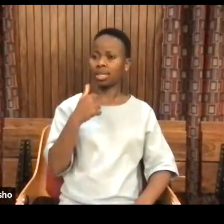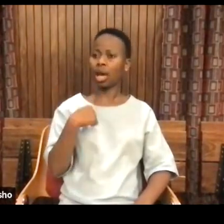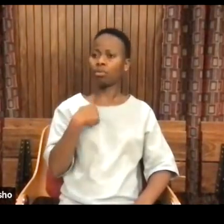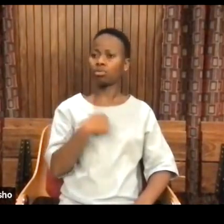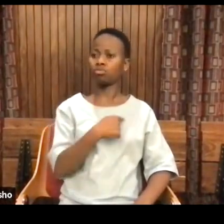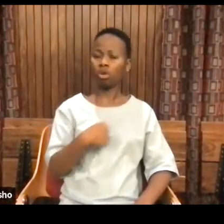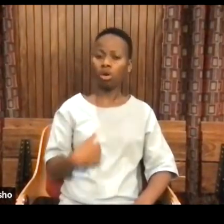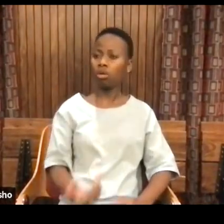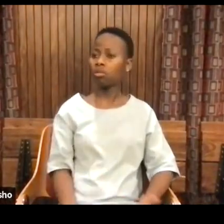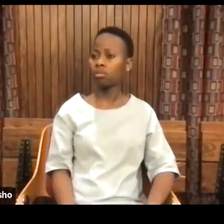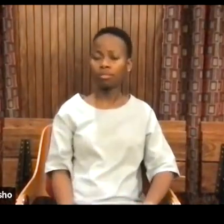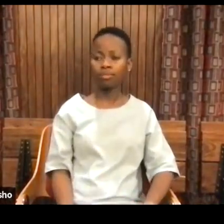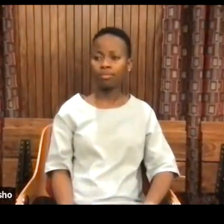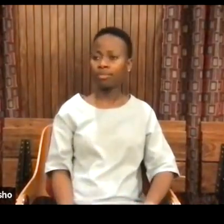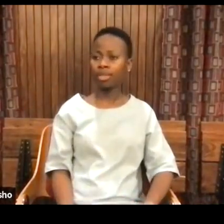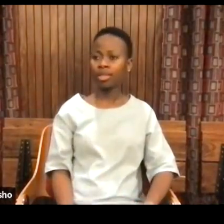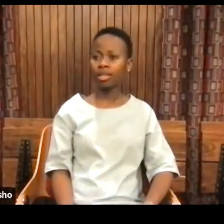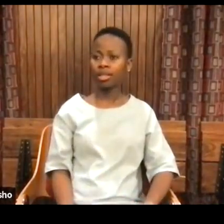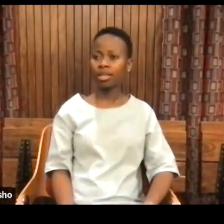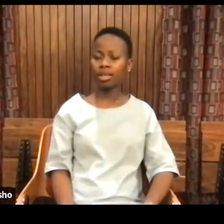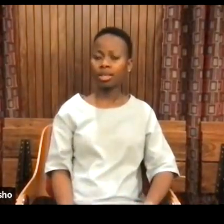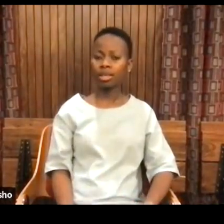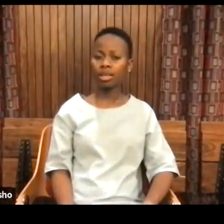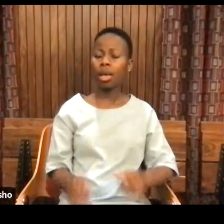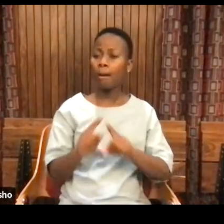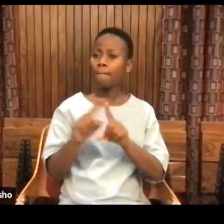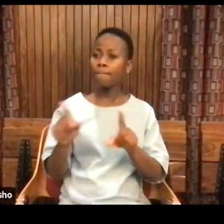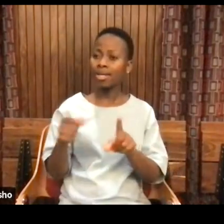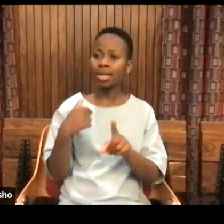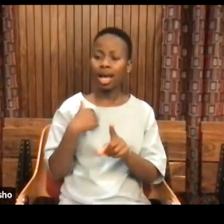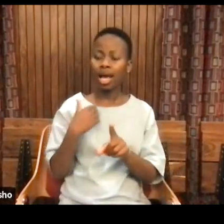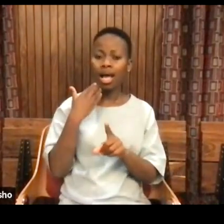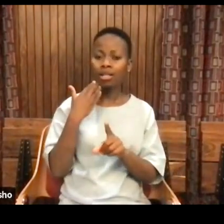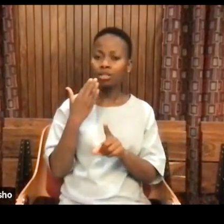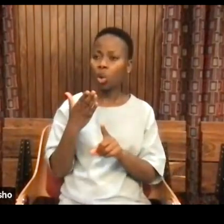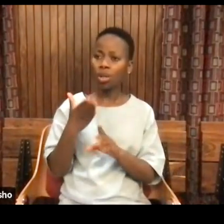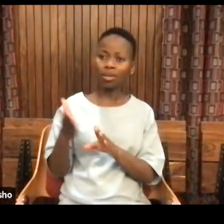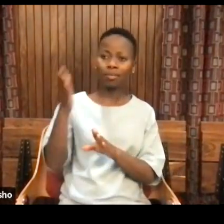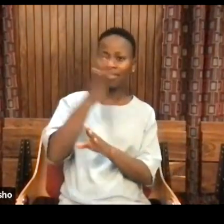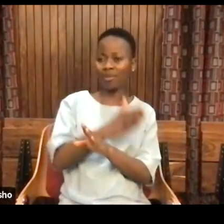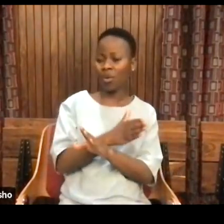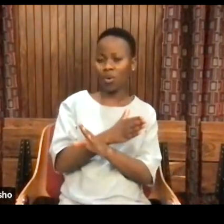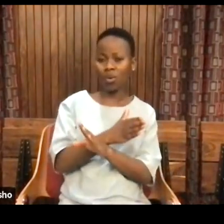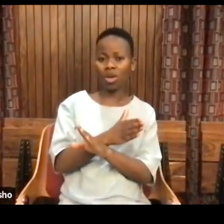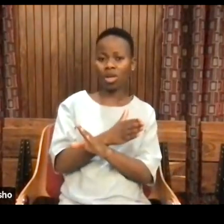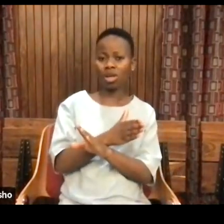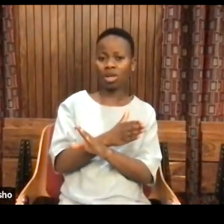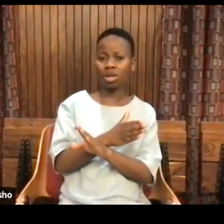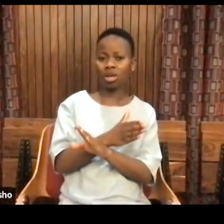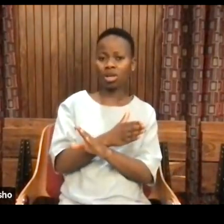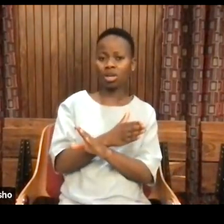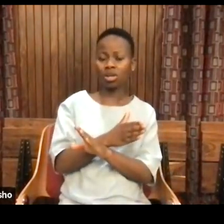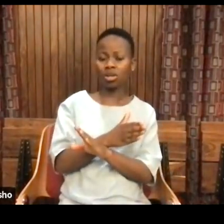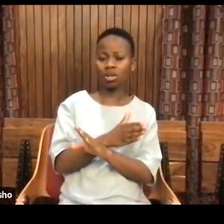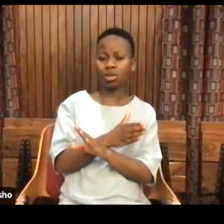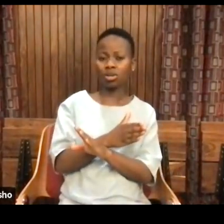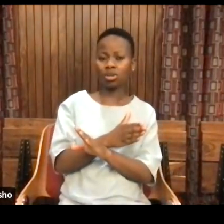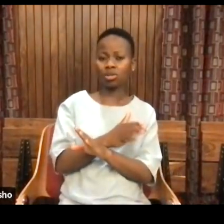But I do not want, prior to such a thing, to just simply say,